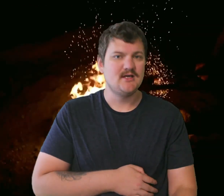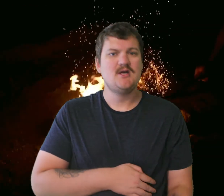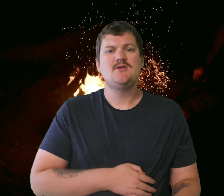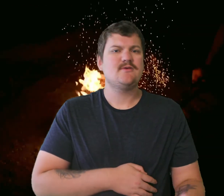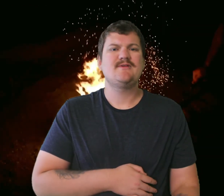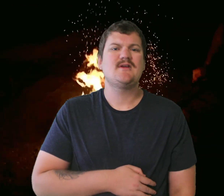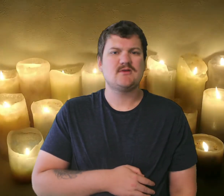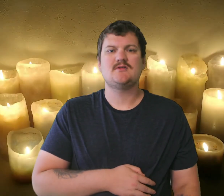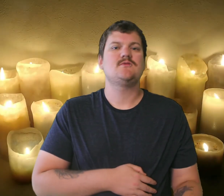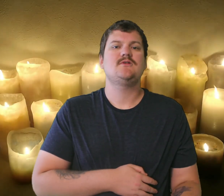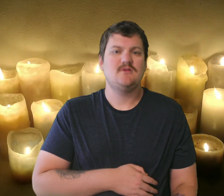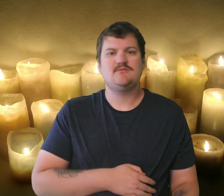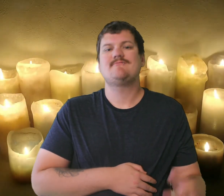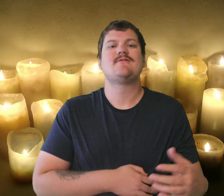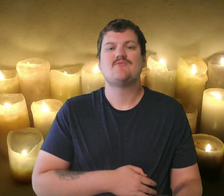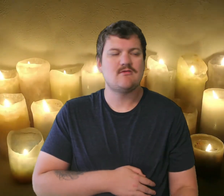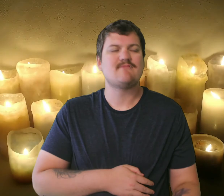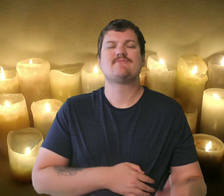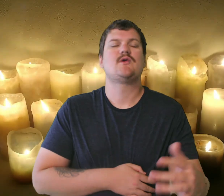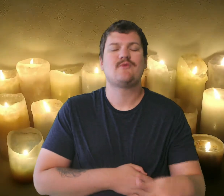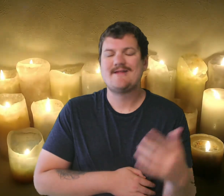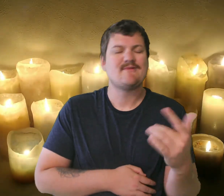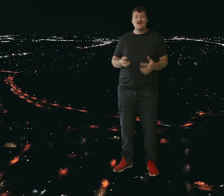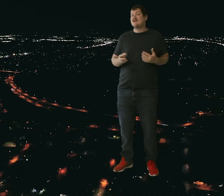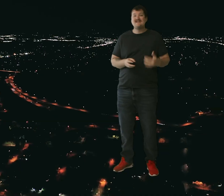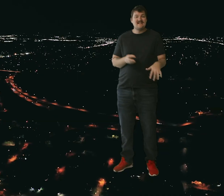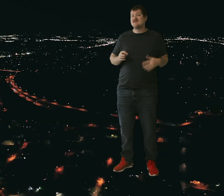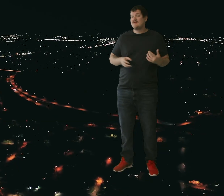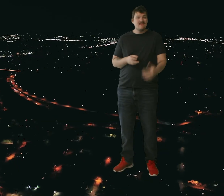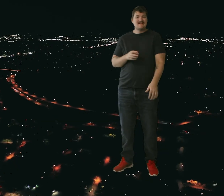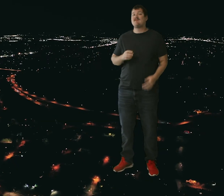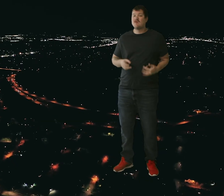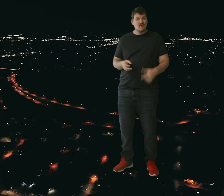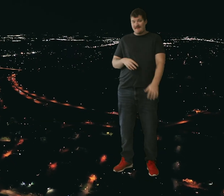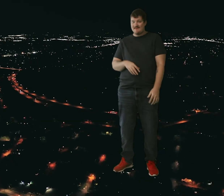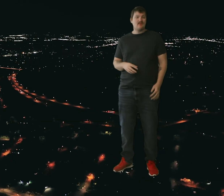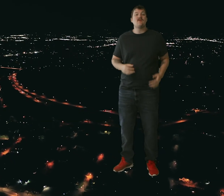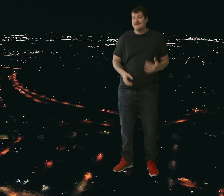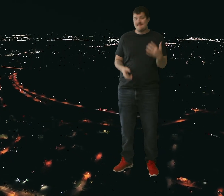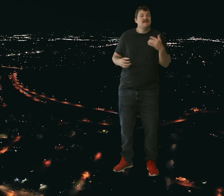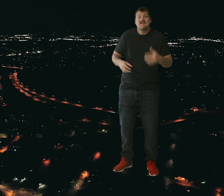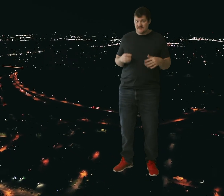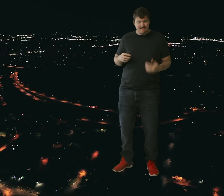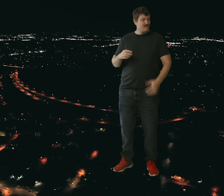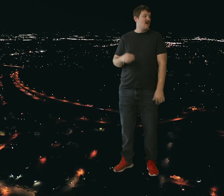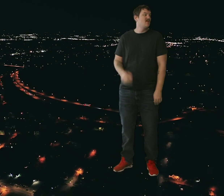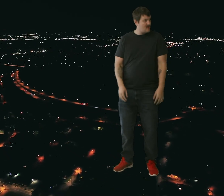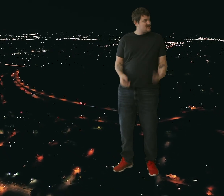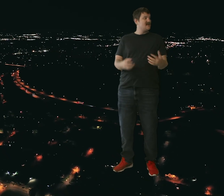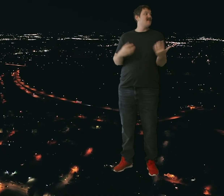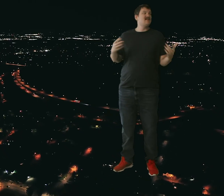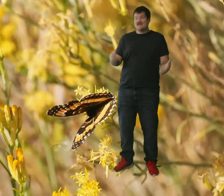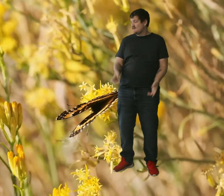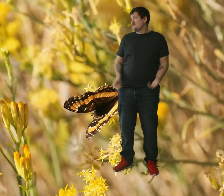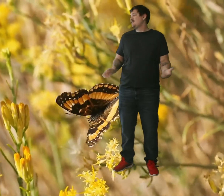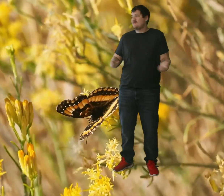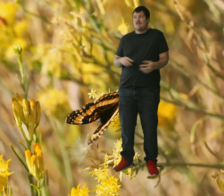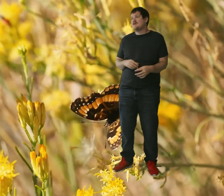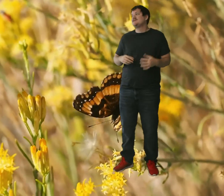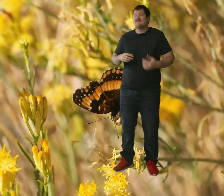Cause I'm dope and I say nope to anyone that wants to be thrown a rope I cut out the connection with speed and repetition I can't tell if people are worth superstitions Everyone, everything is based on where